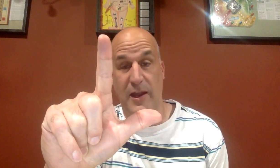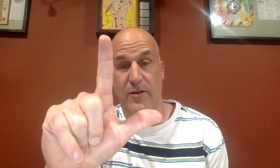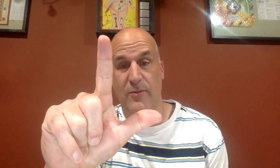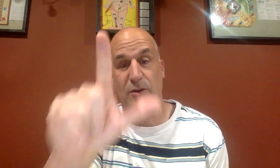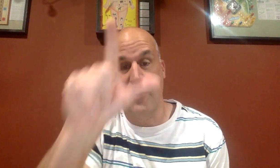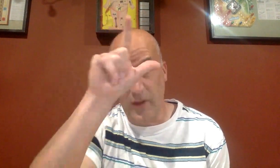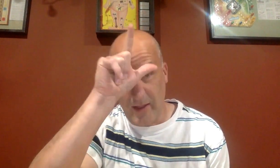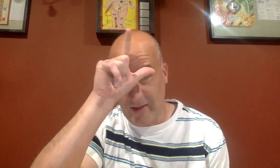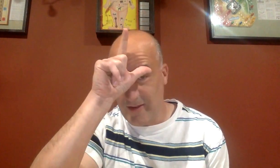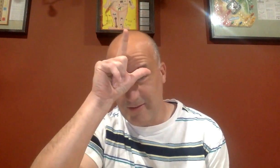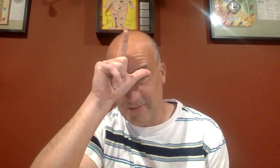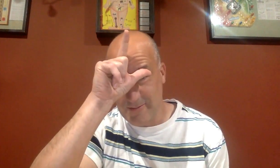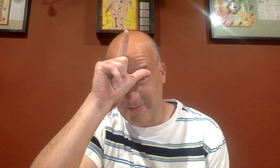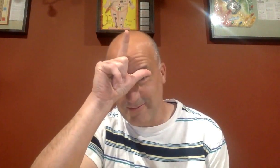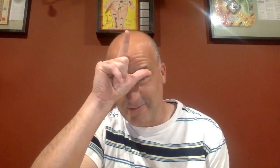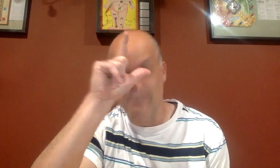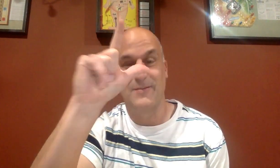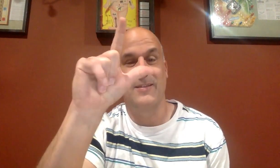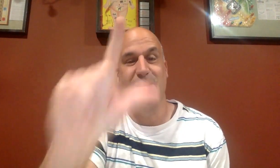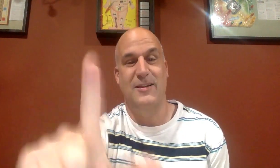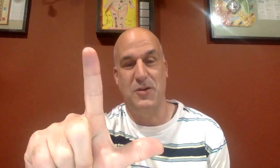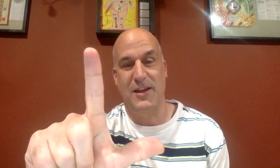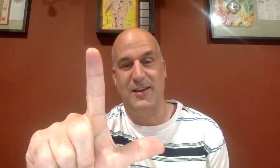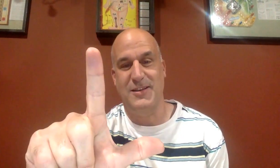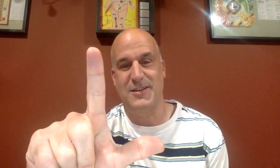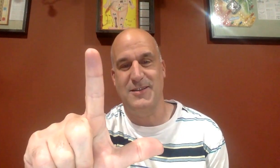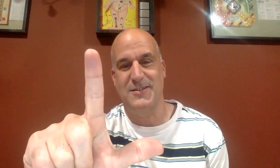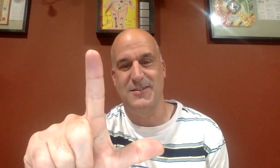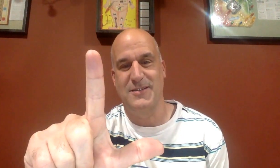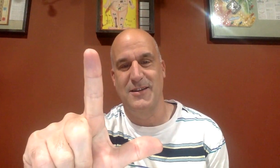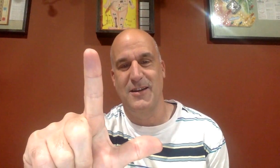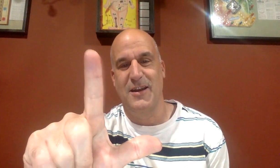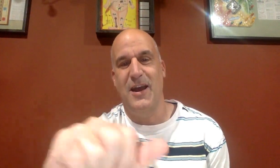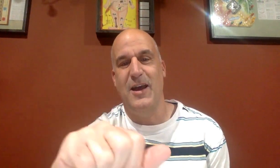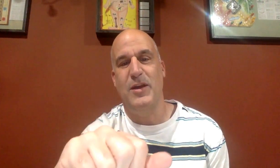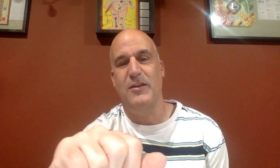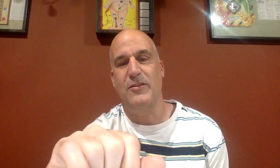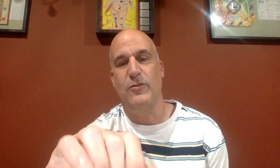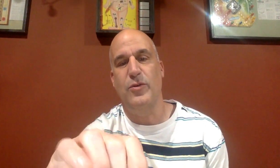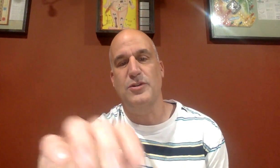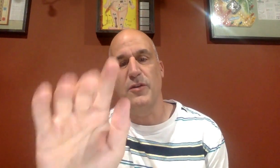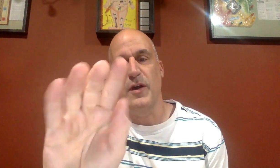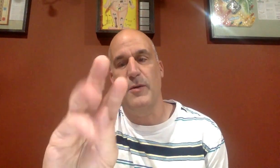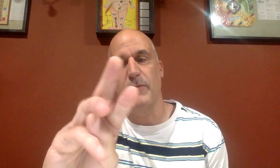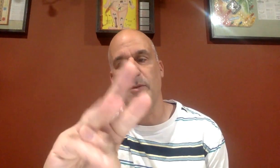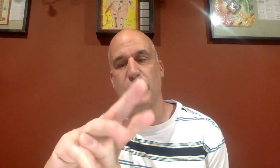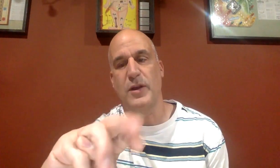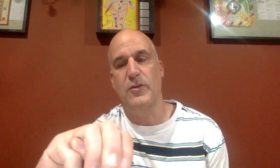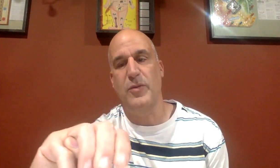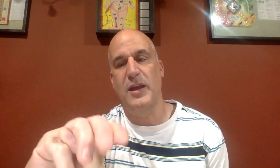L. You don't do it like this. You do it like this. M is you put your thumb between your pinky